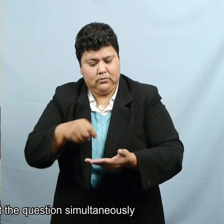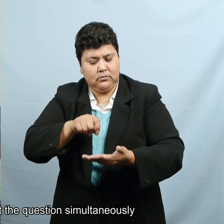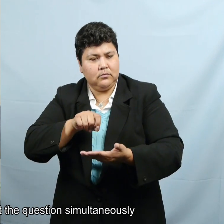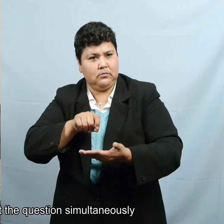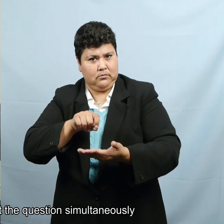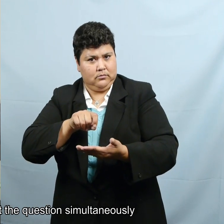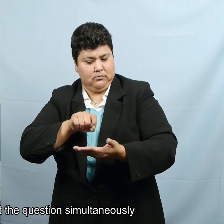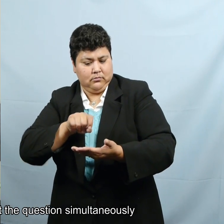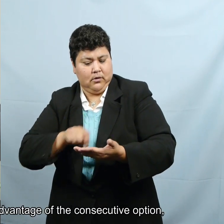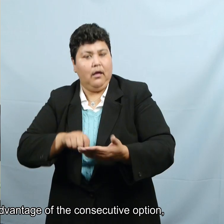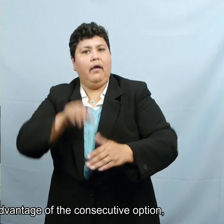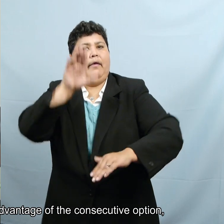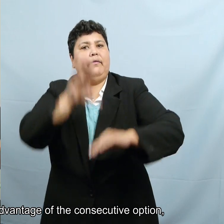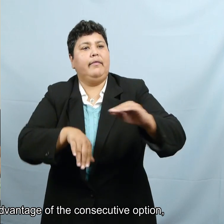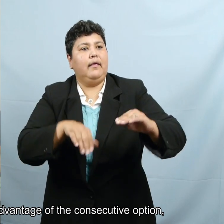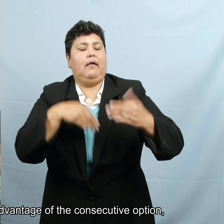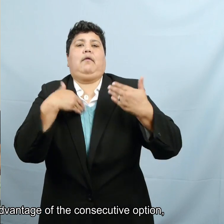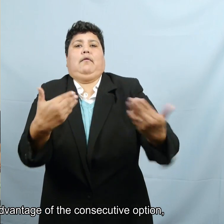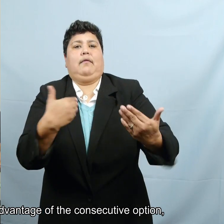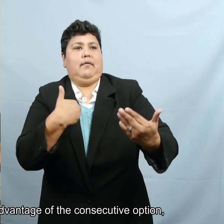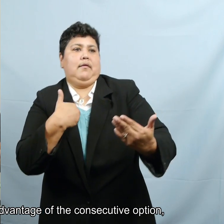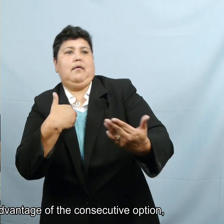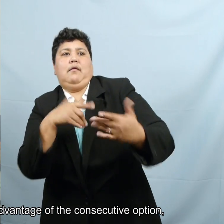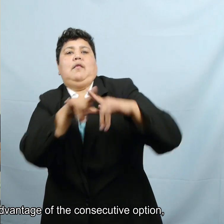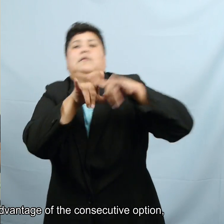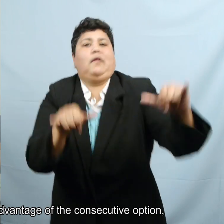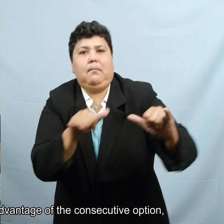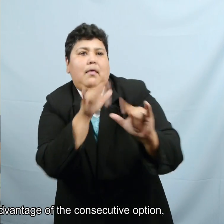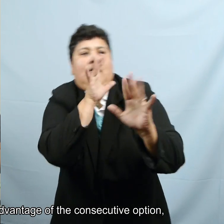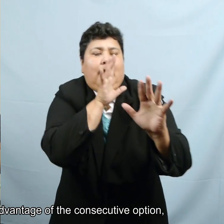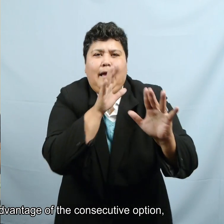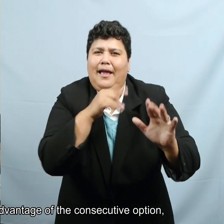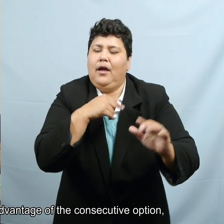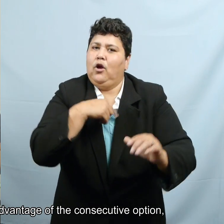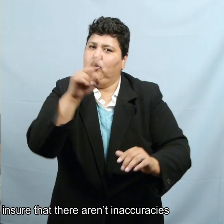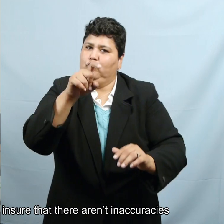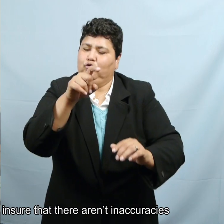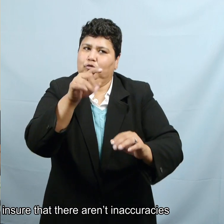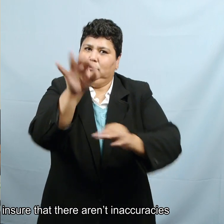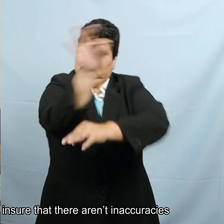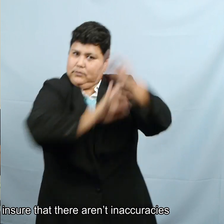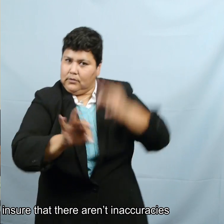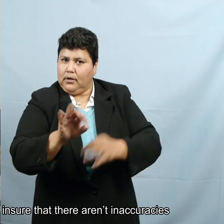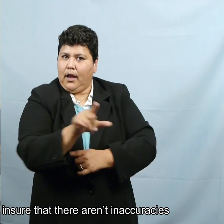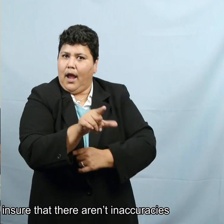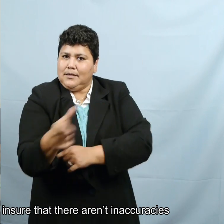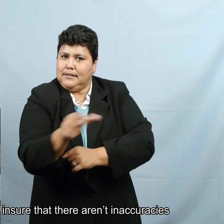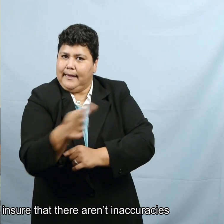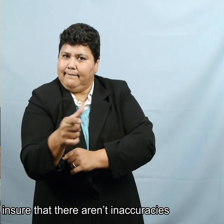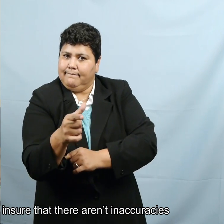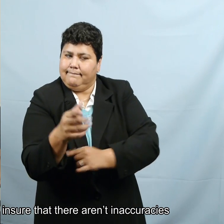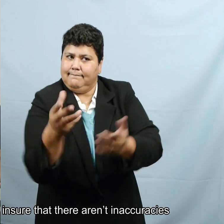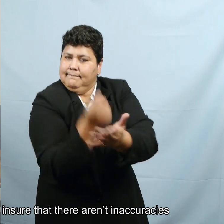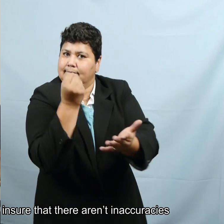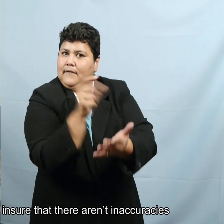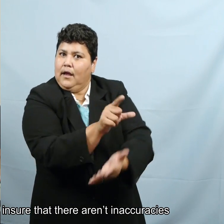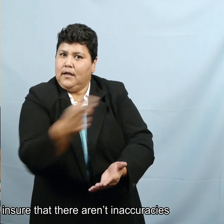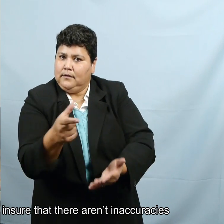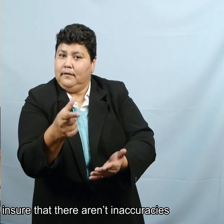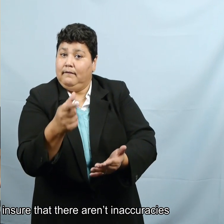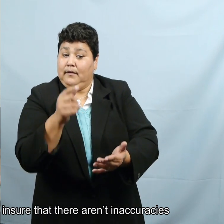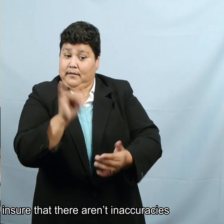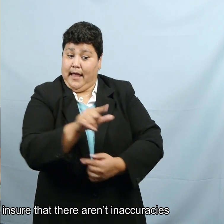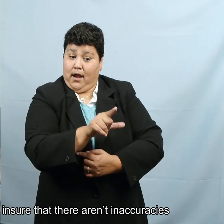question simultaneously instead of taking advantage of the consecutive option, which is one way to